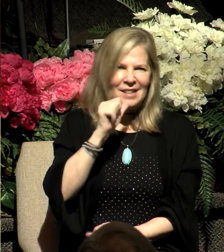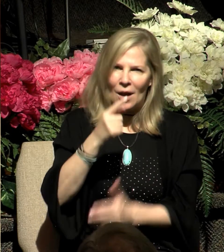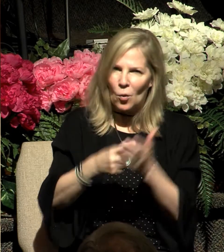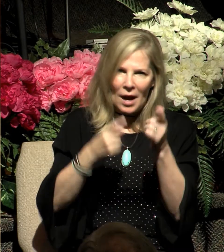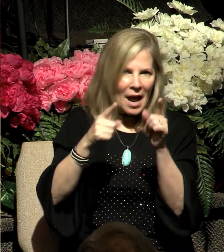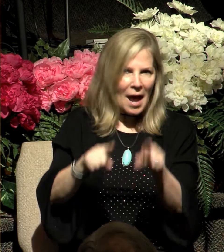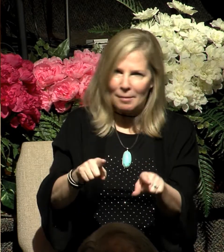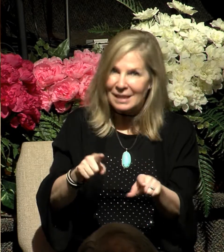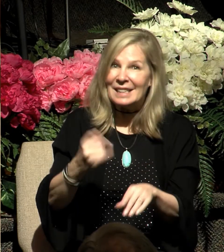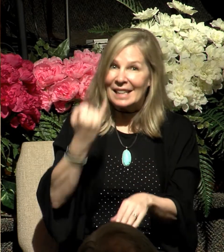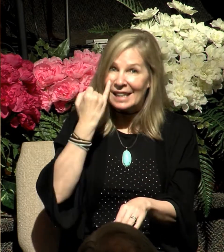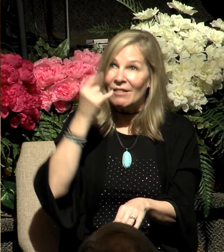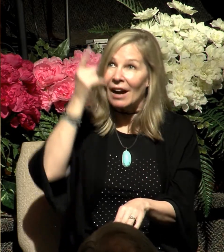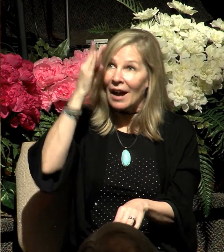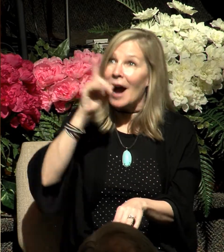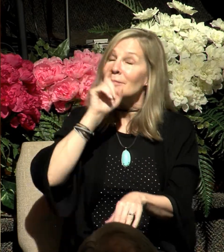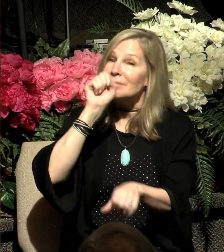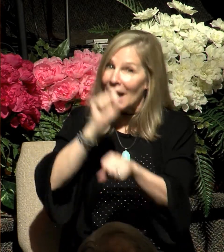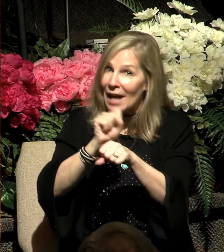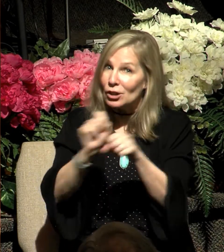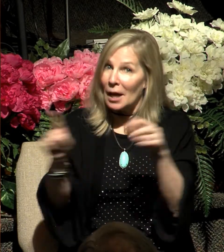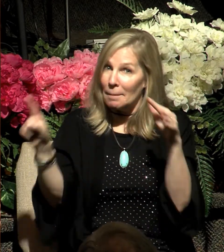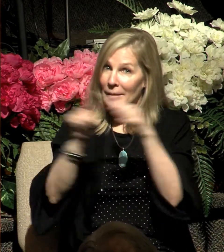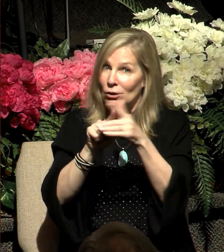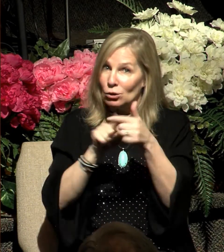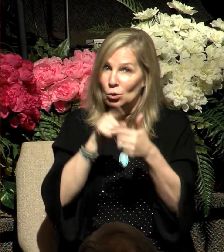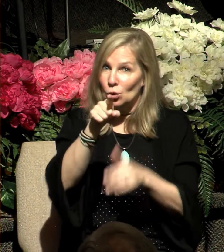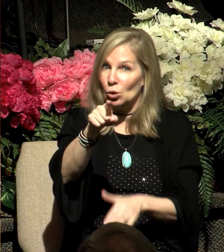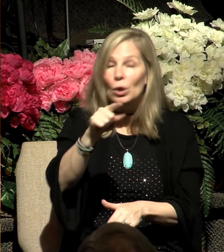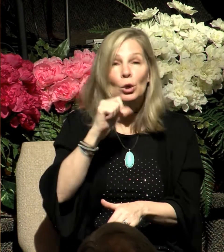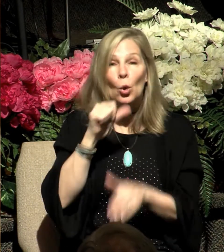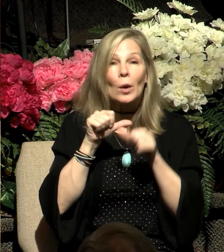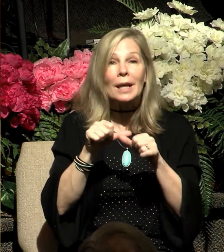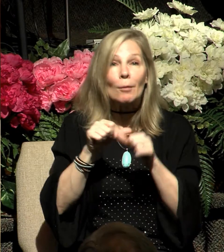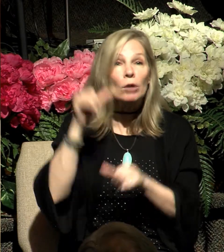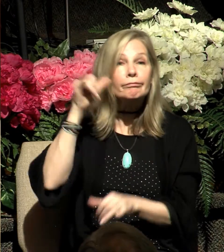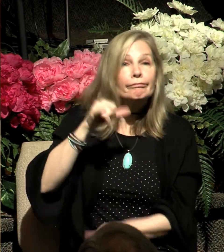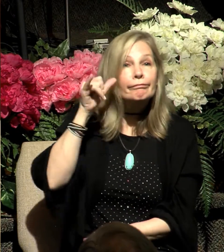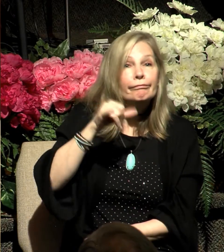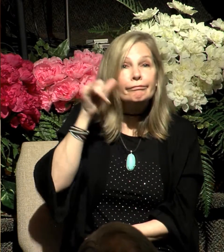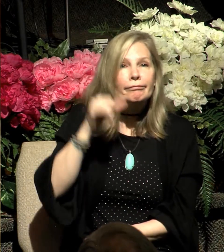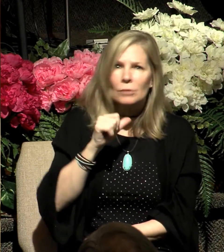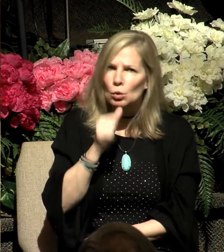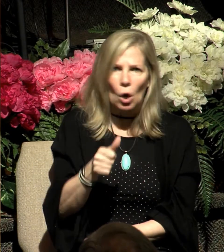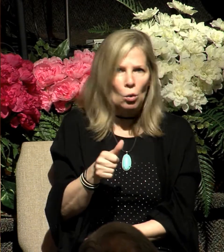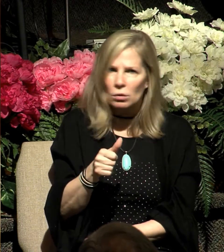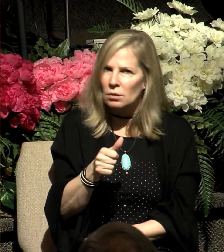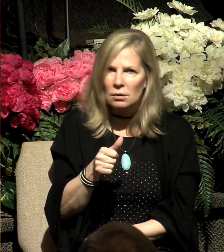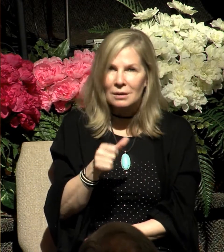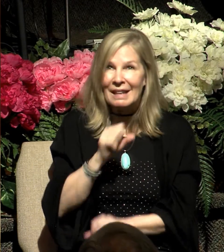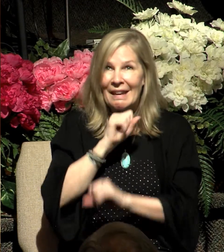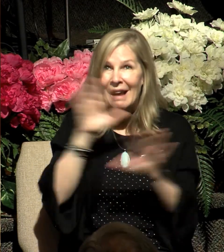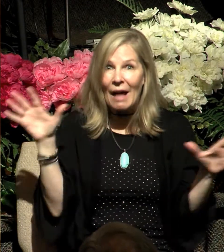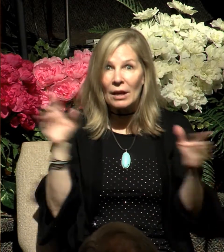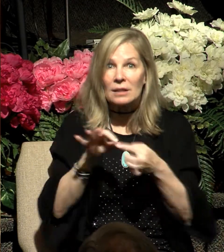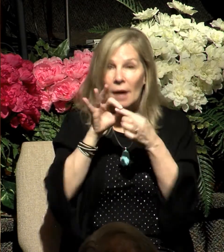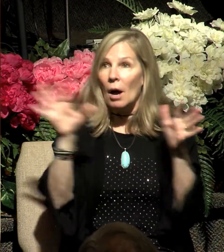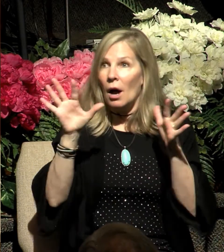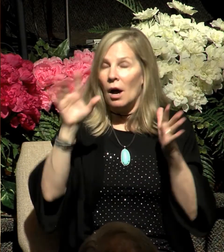when God appears to you. You don't keep on shaving. You don't do anything but fall on your face